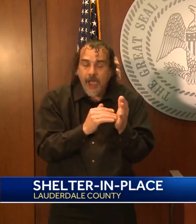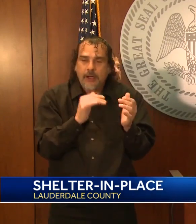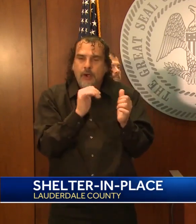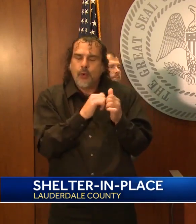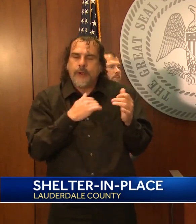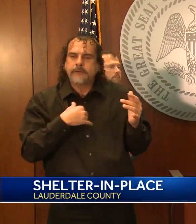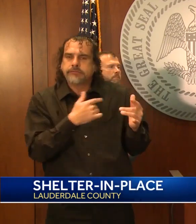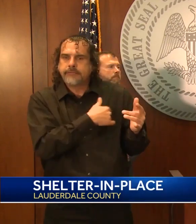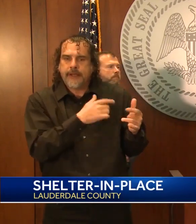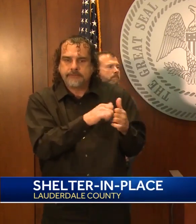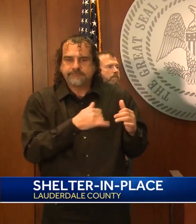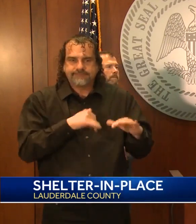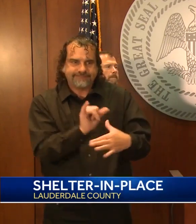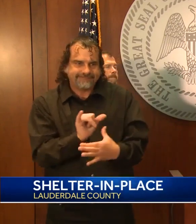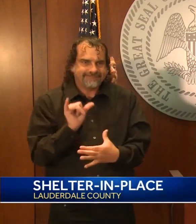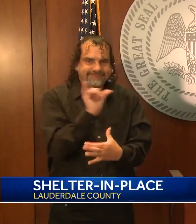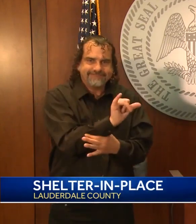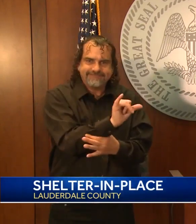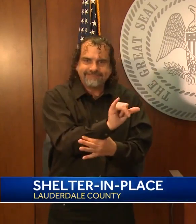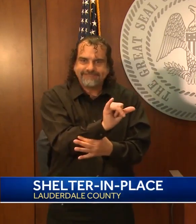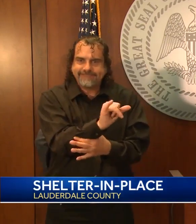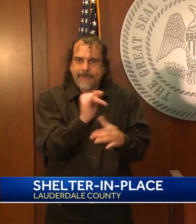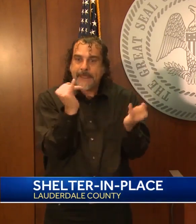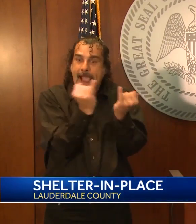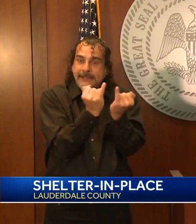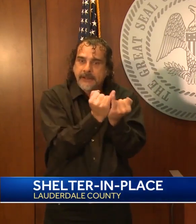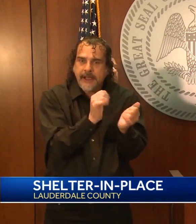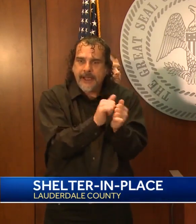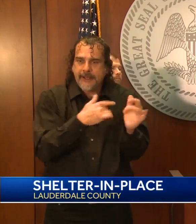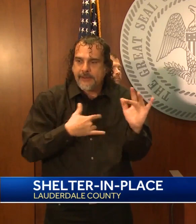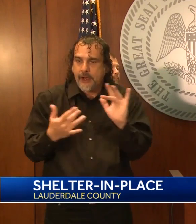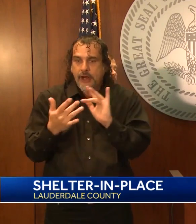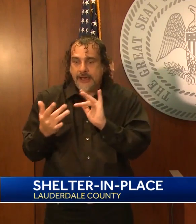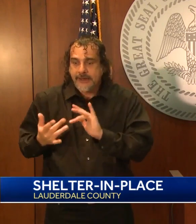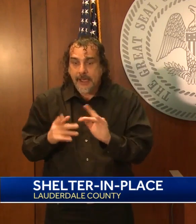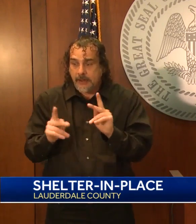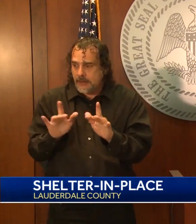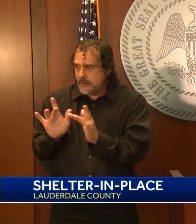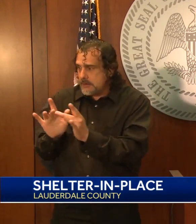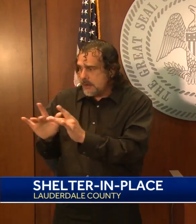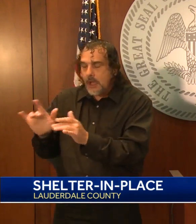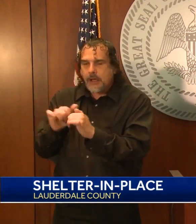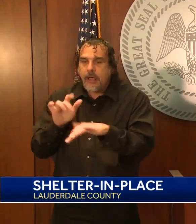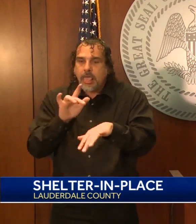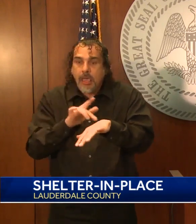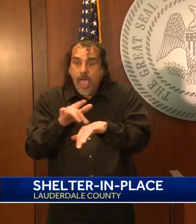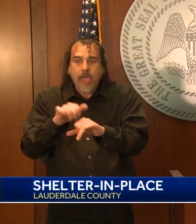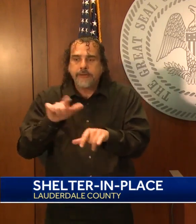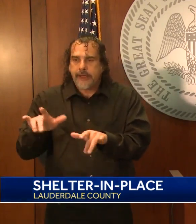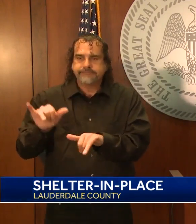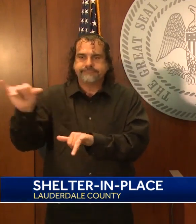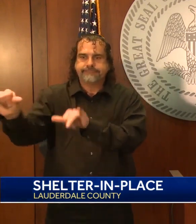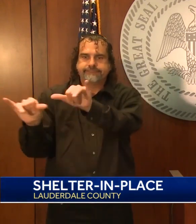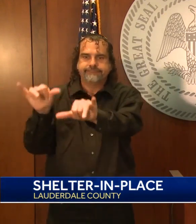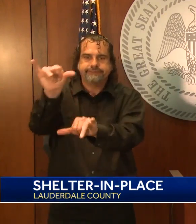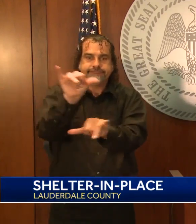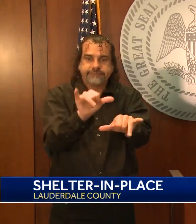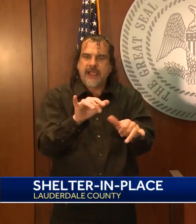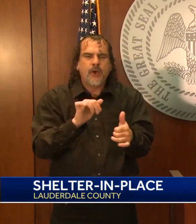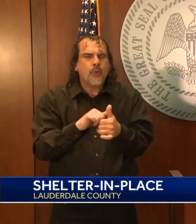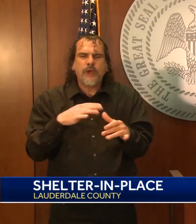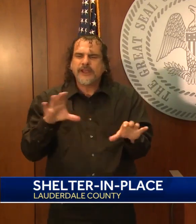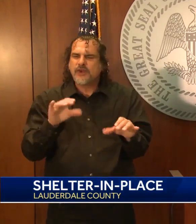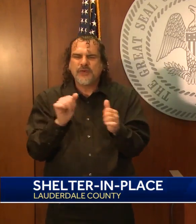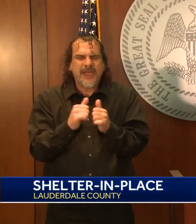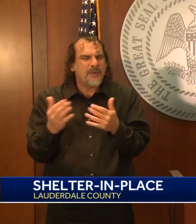appropriately isolate them and quarantine their contacts. These are strategies that we use in any number of infectious